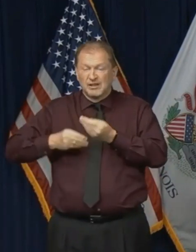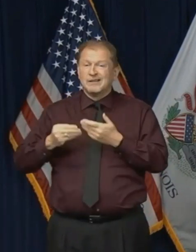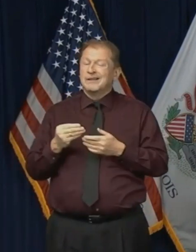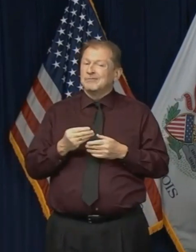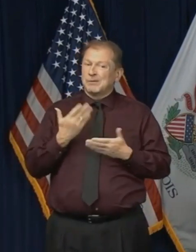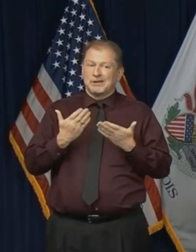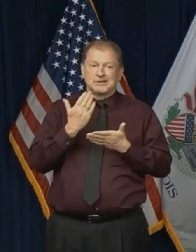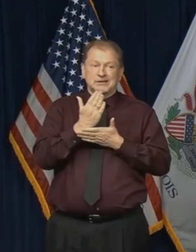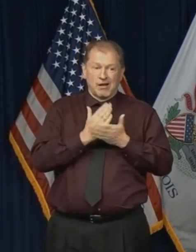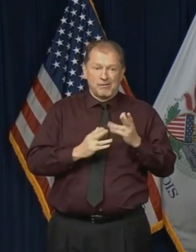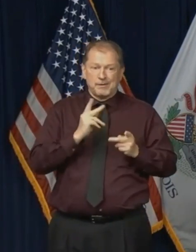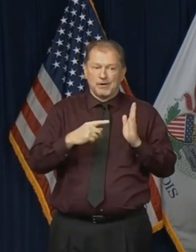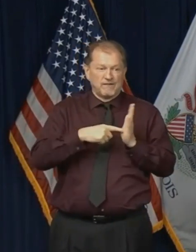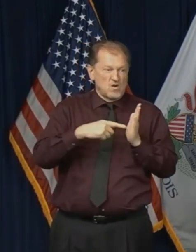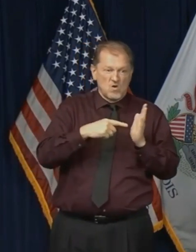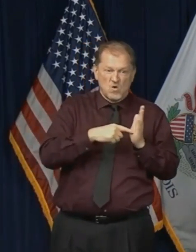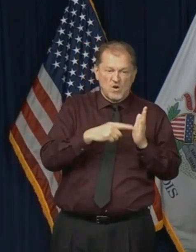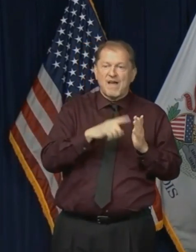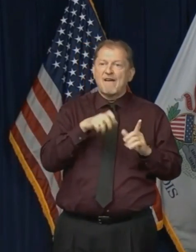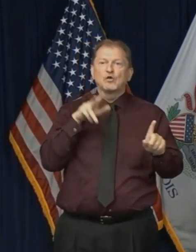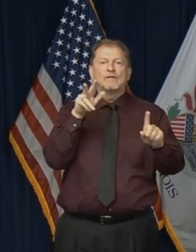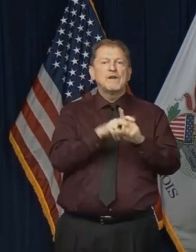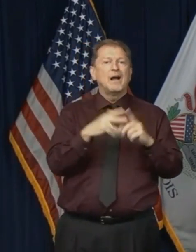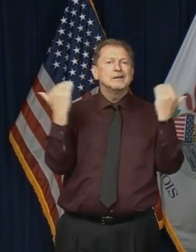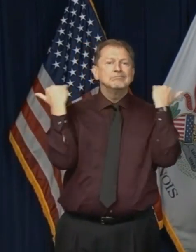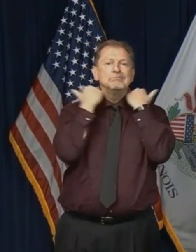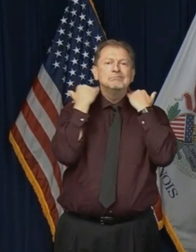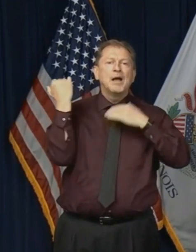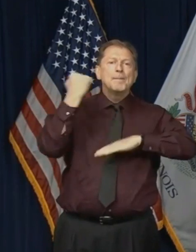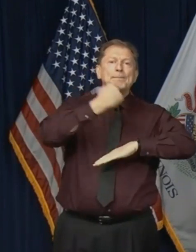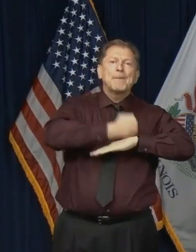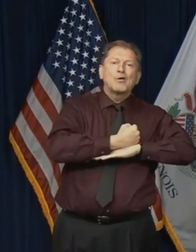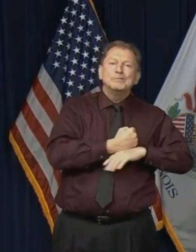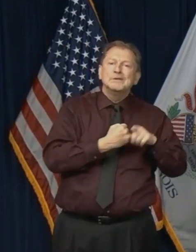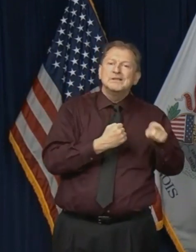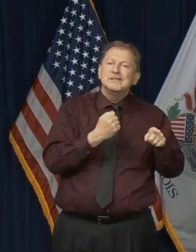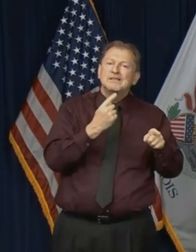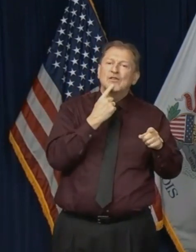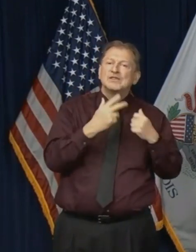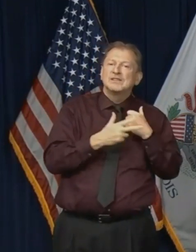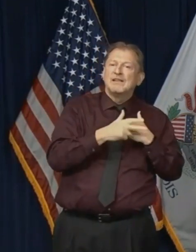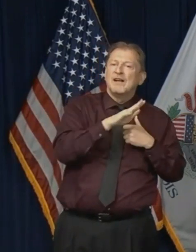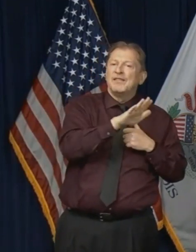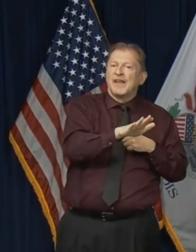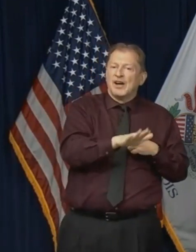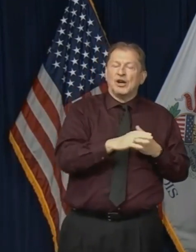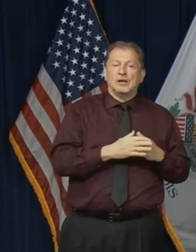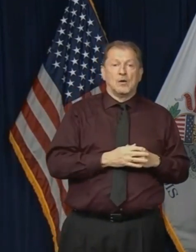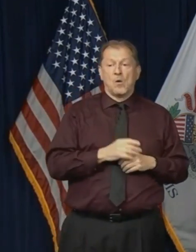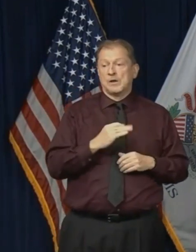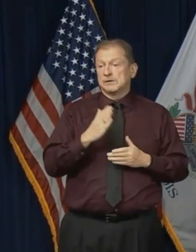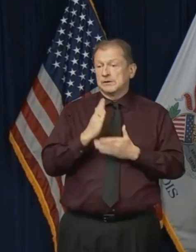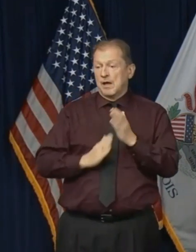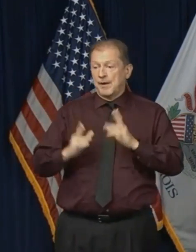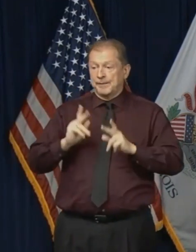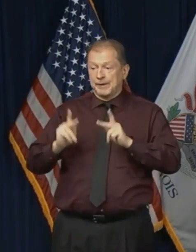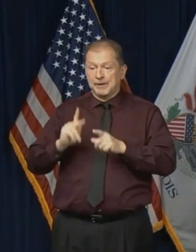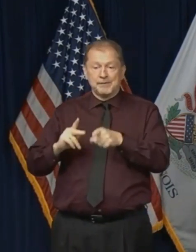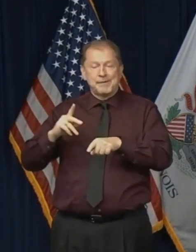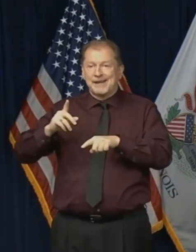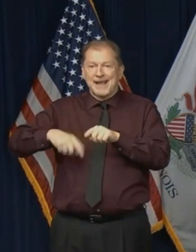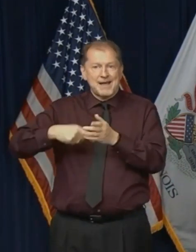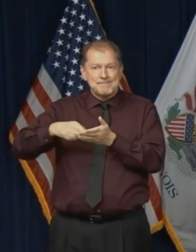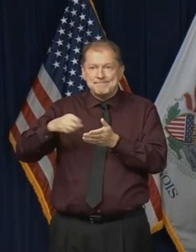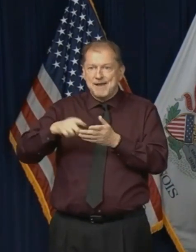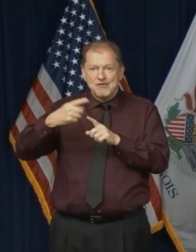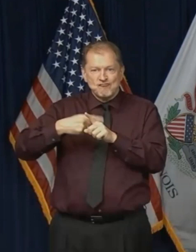in many cases, people being, you know, even the people who are not evicting their tenants but haven't received any rent payments, like